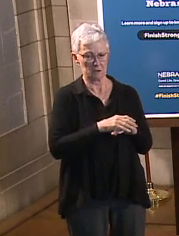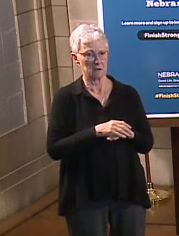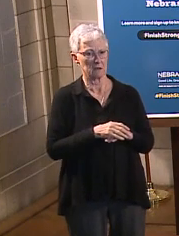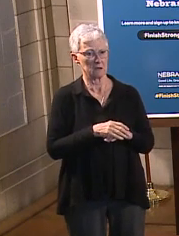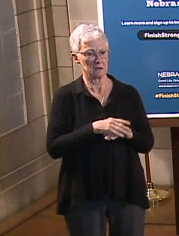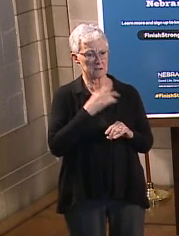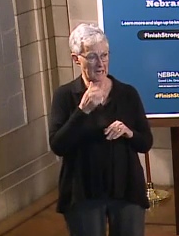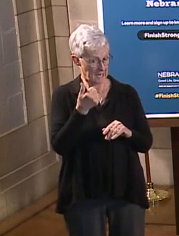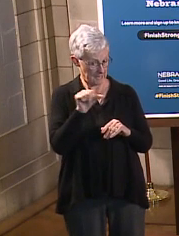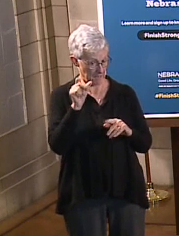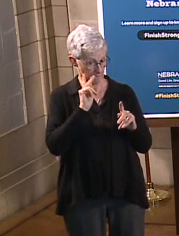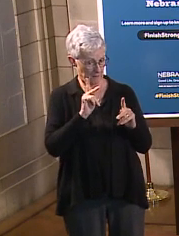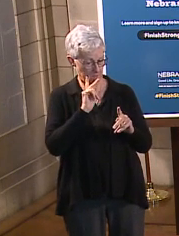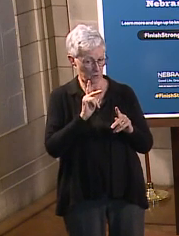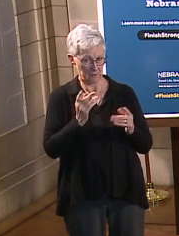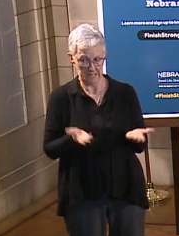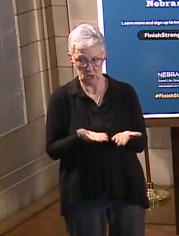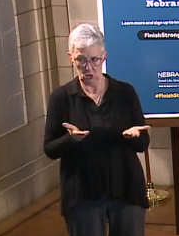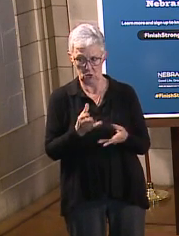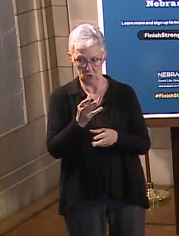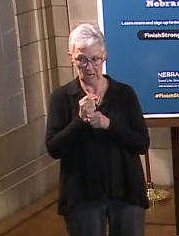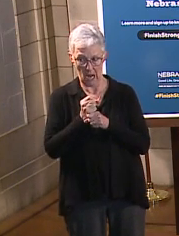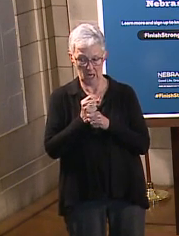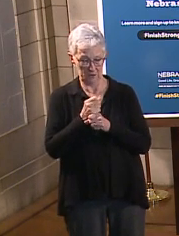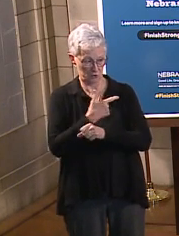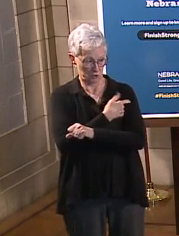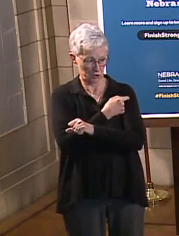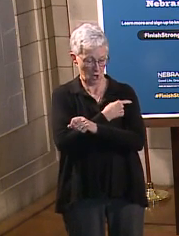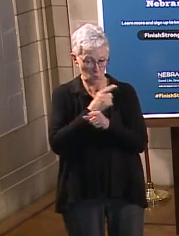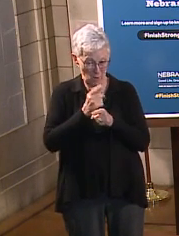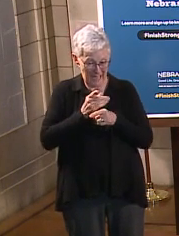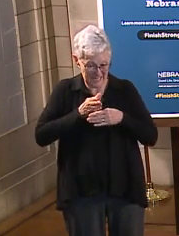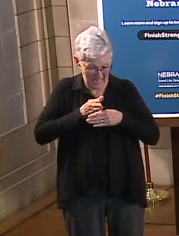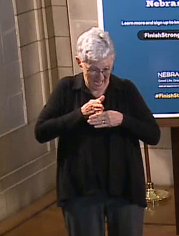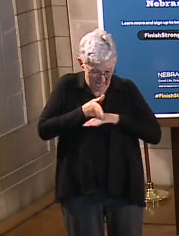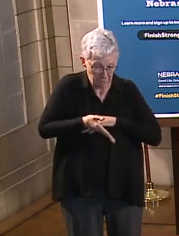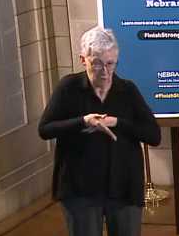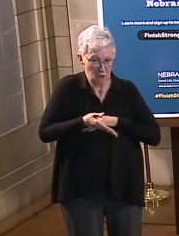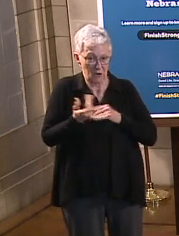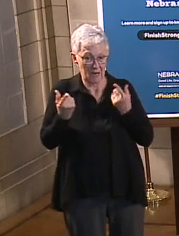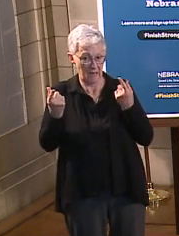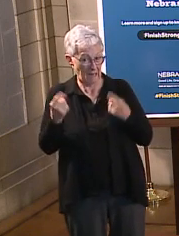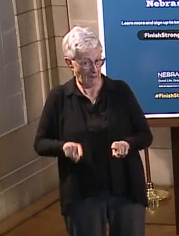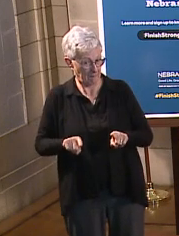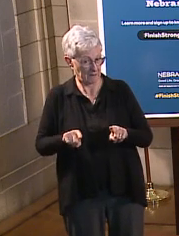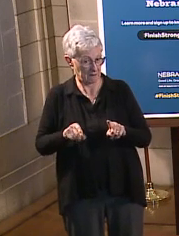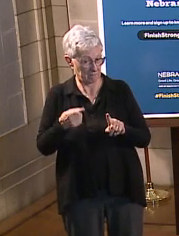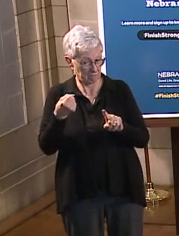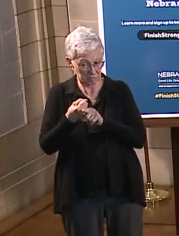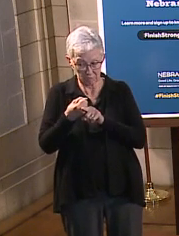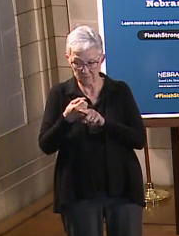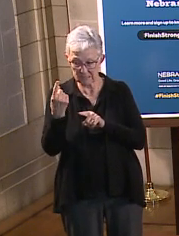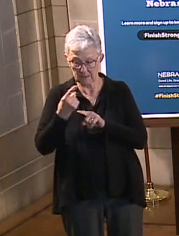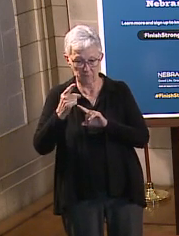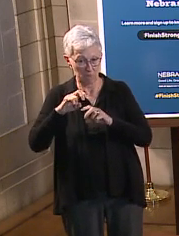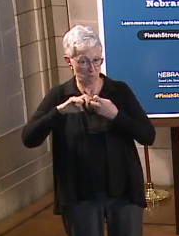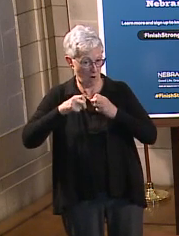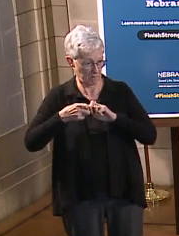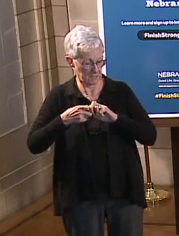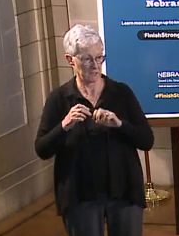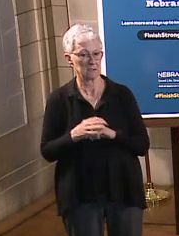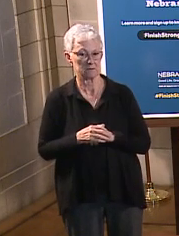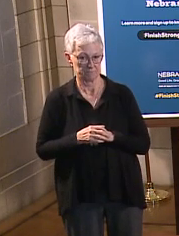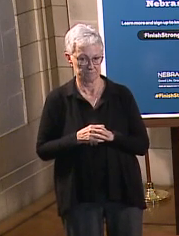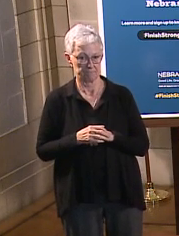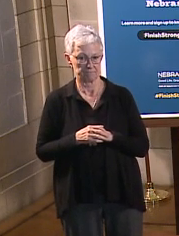shot of J&J? And there was the, again, Felicia referenced this from Friday as well. The individual who